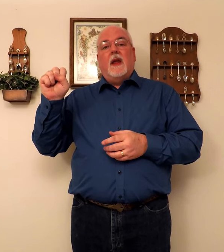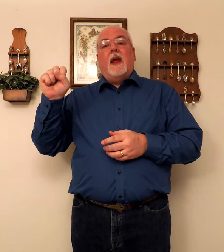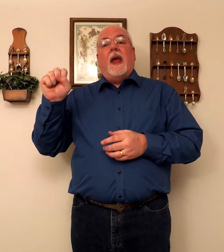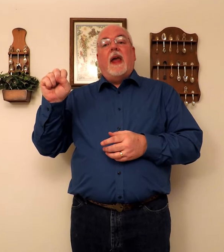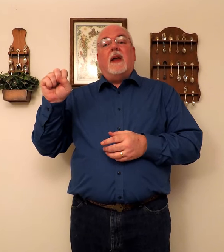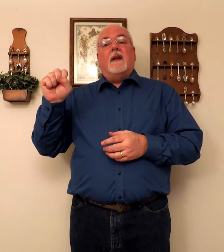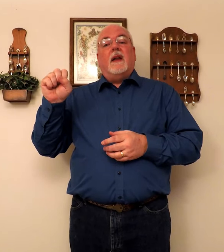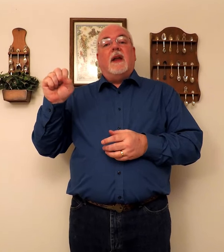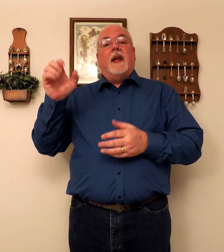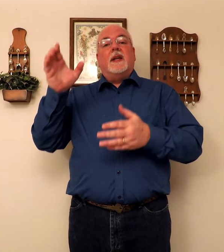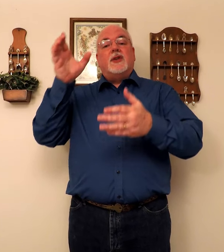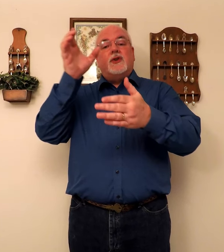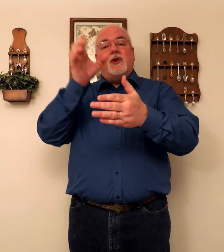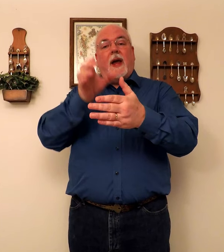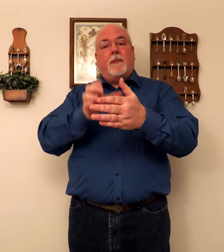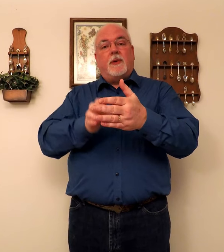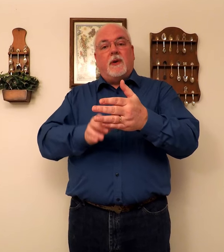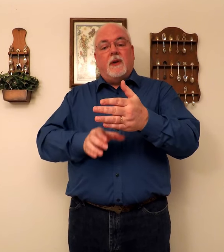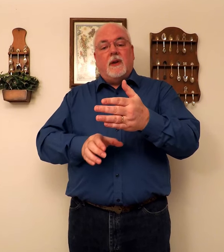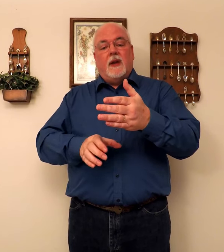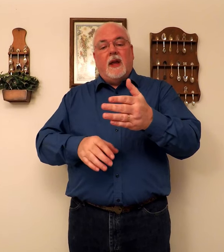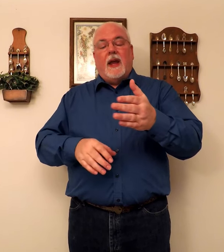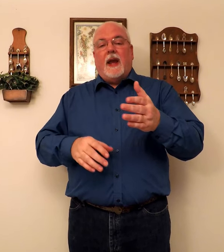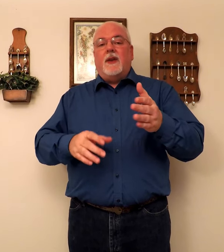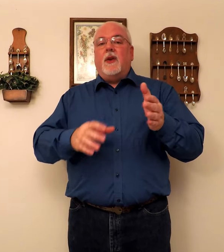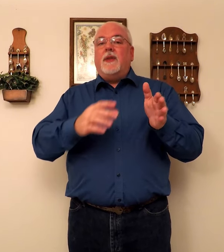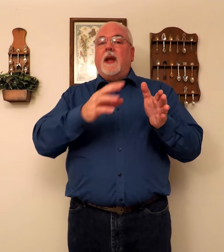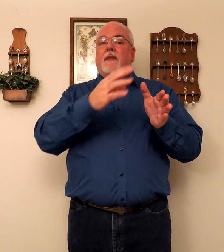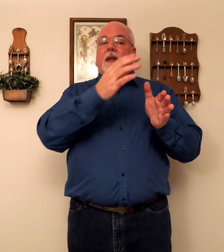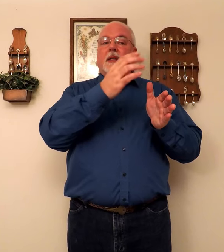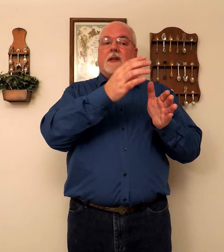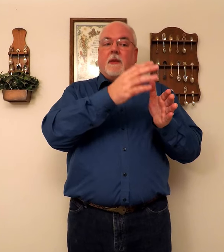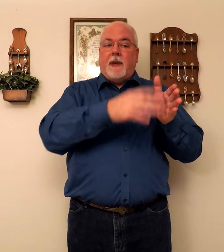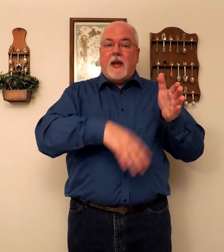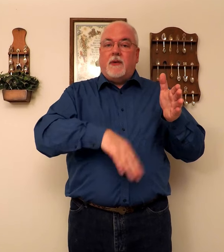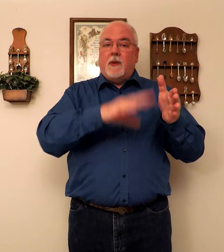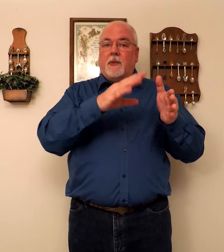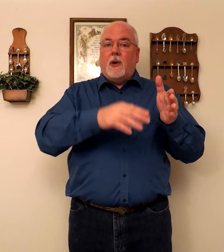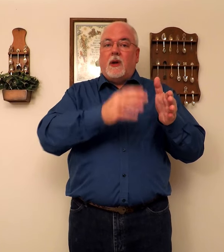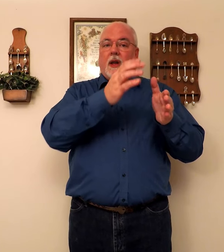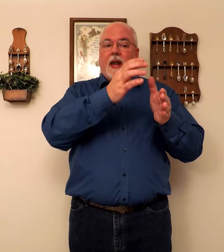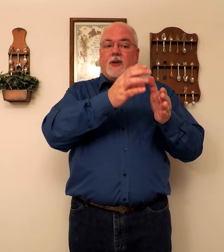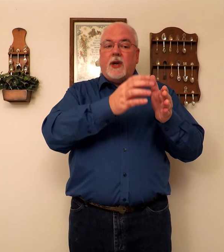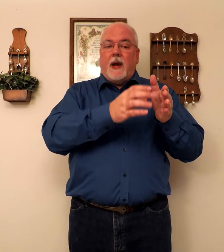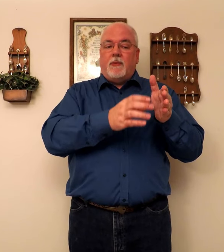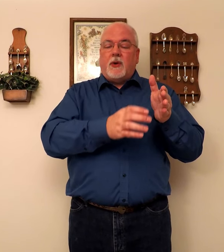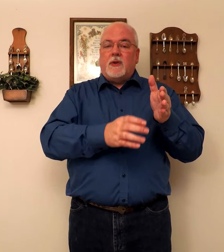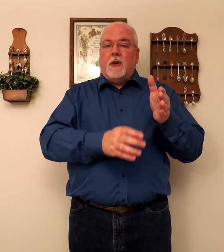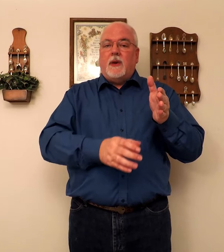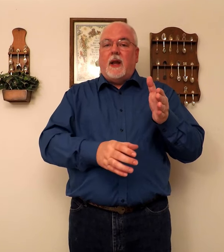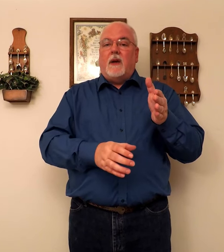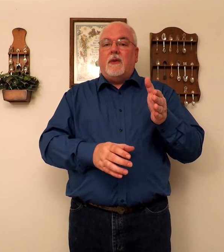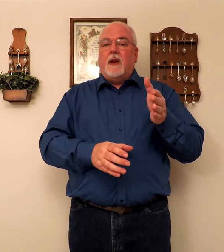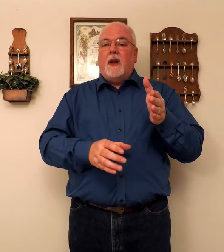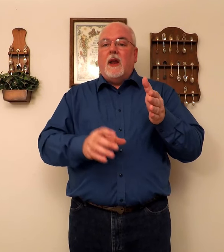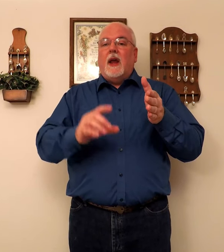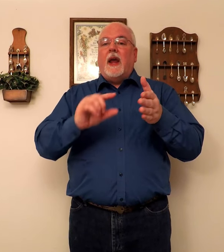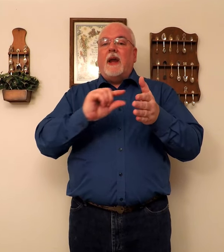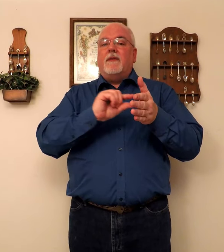And it is chapter. And you can think of this as the page on the book. Chapters go down and